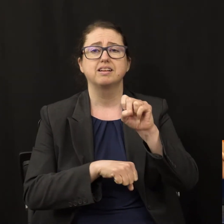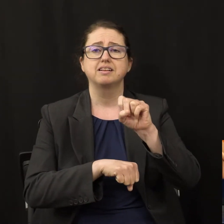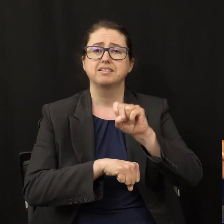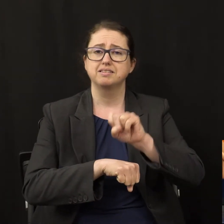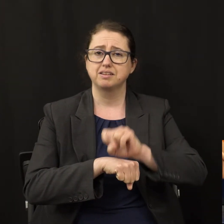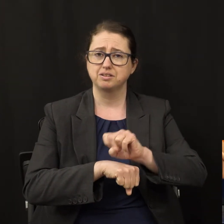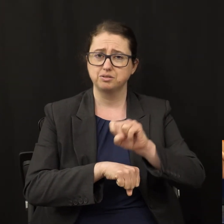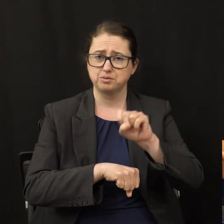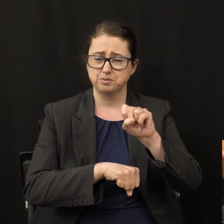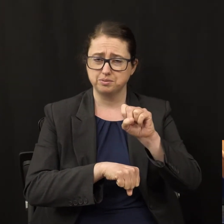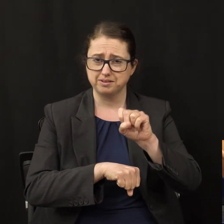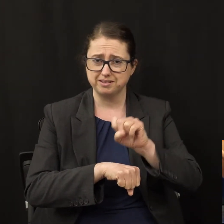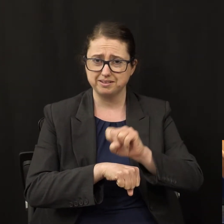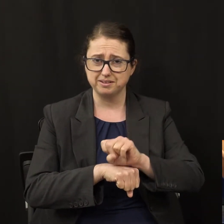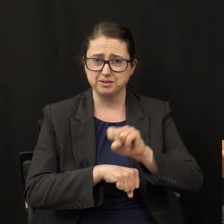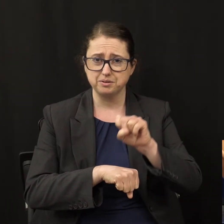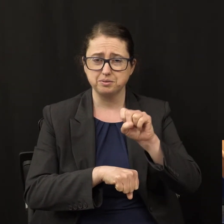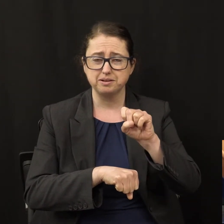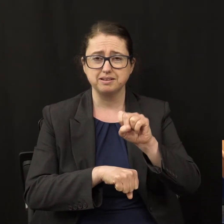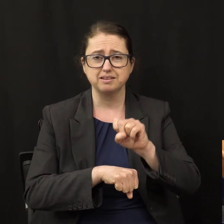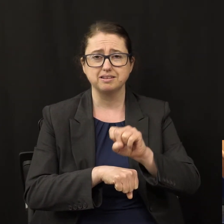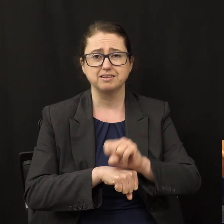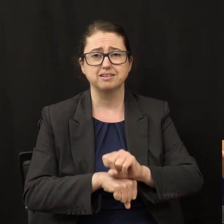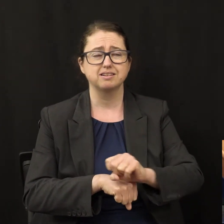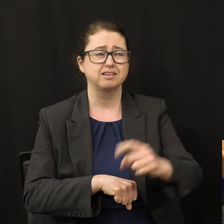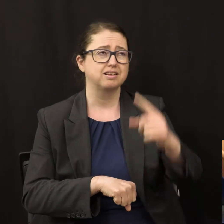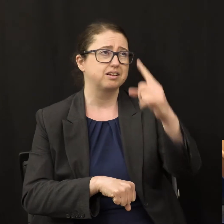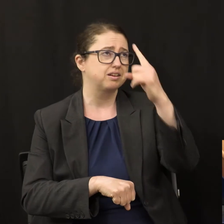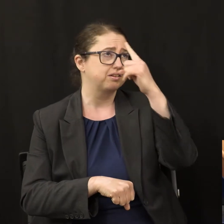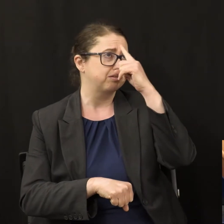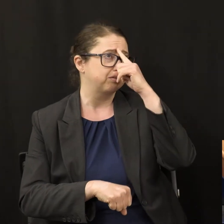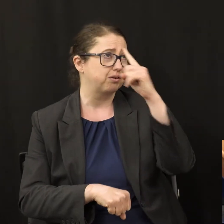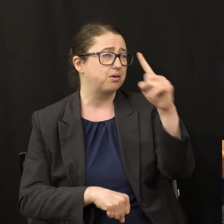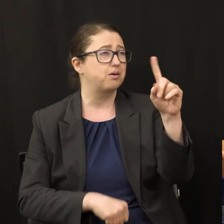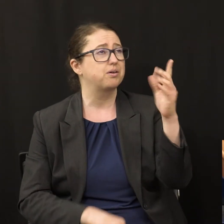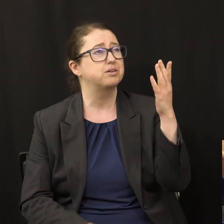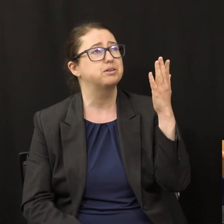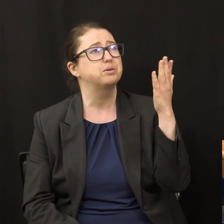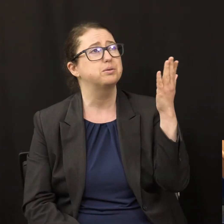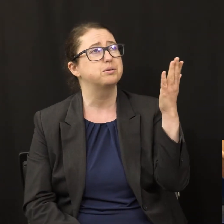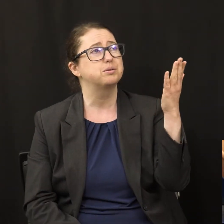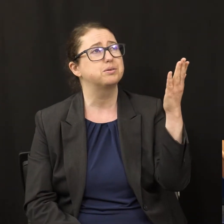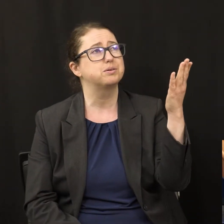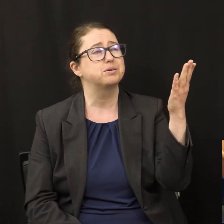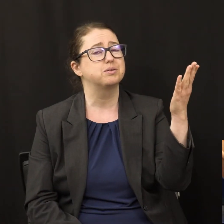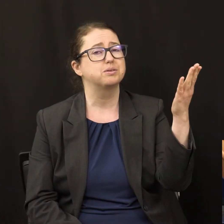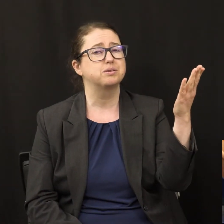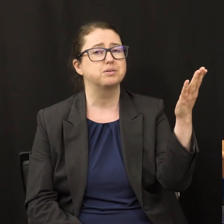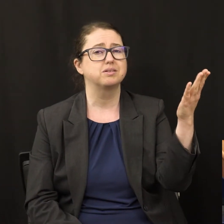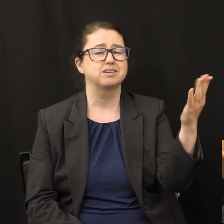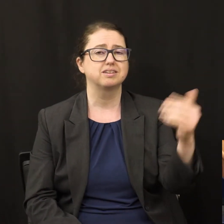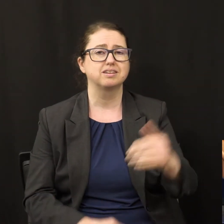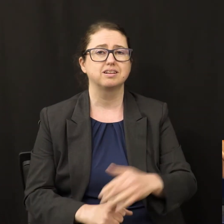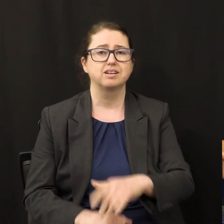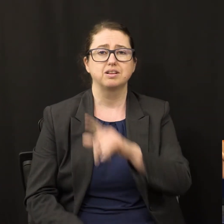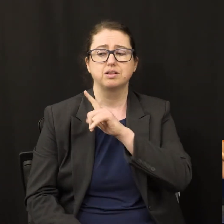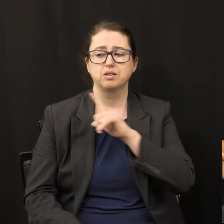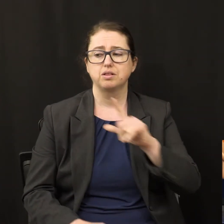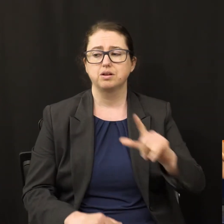sanctuary for you. Lord,